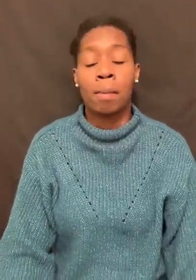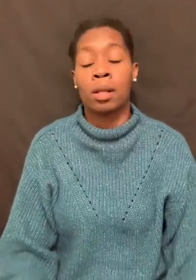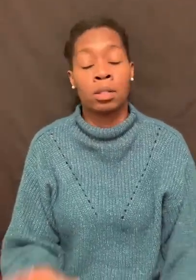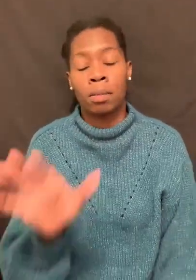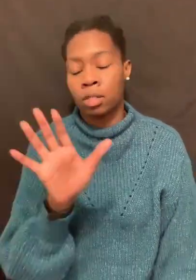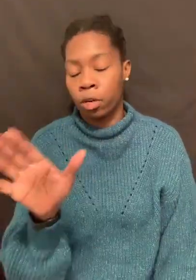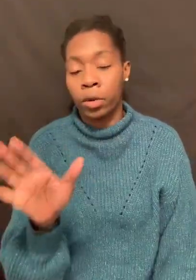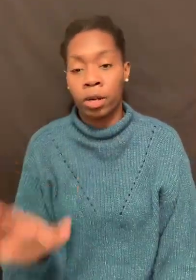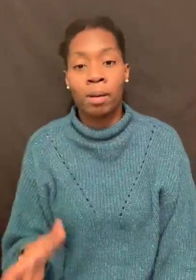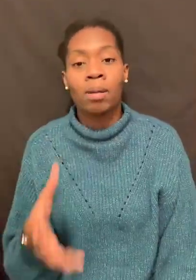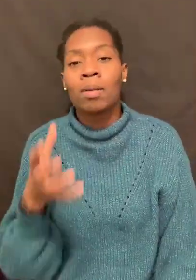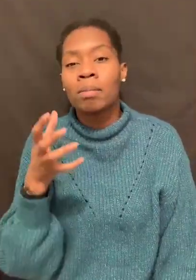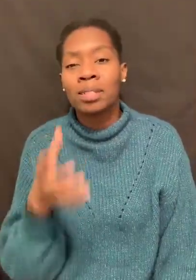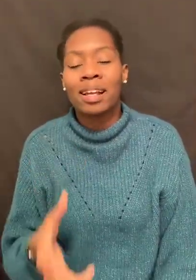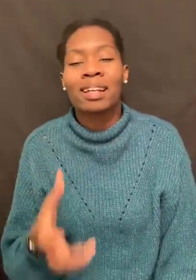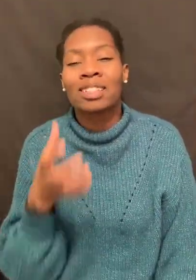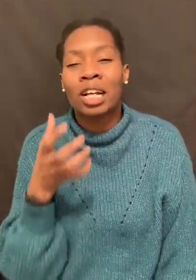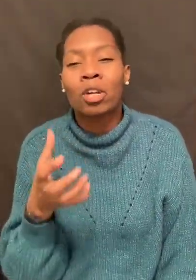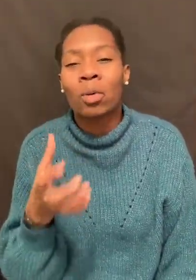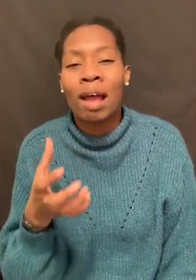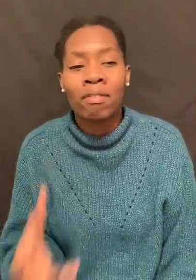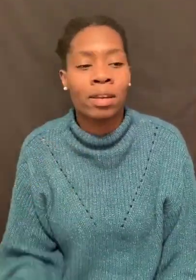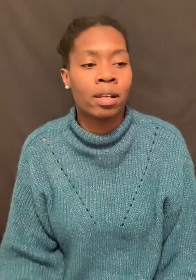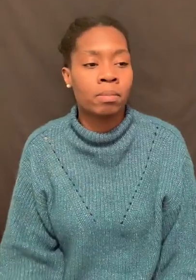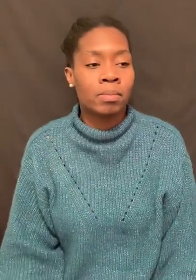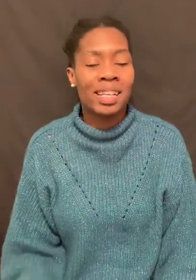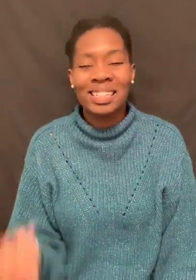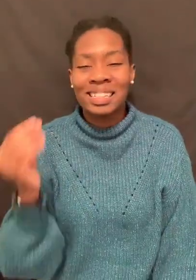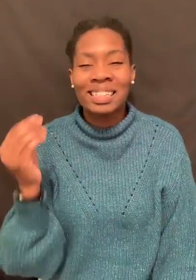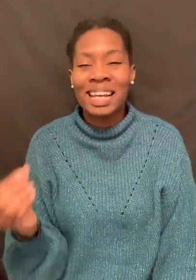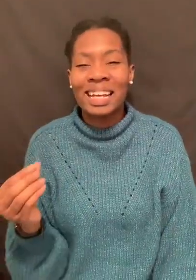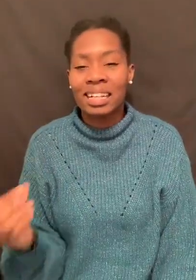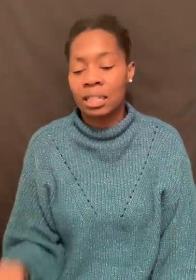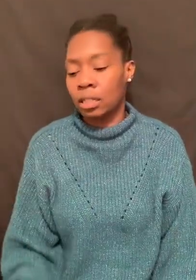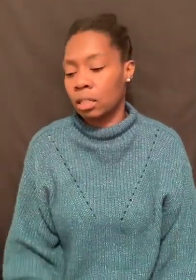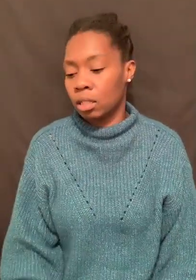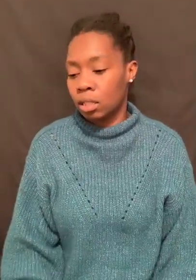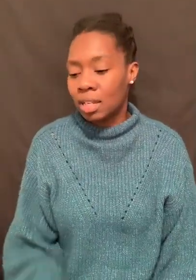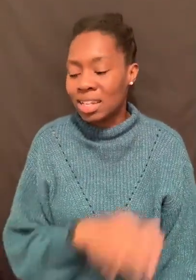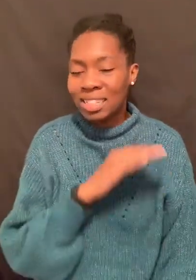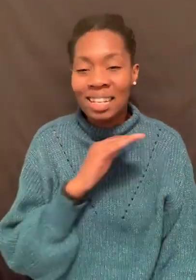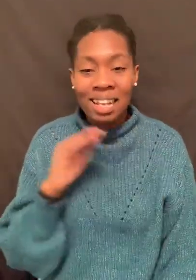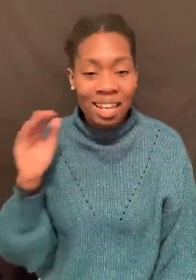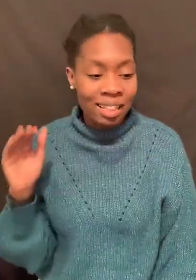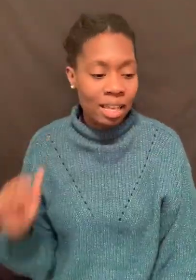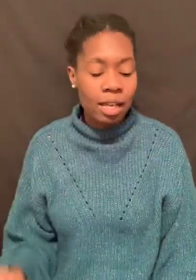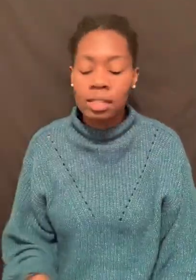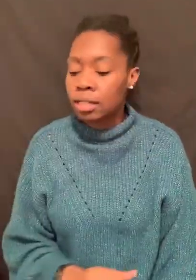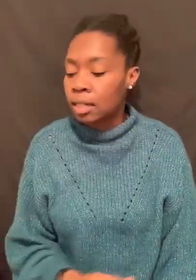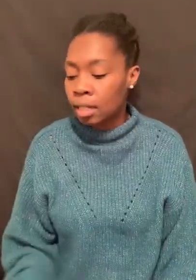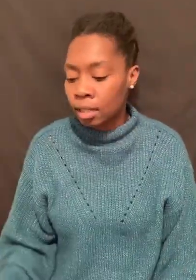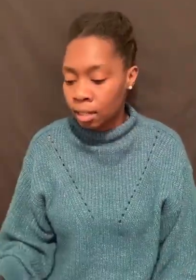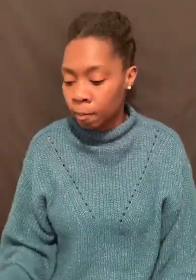I'm not telling myself to read it. But I'm saying there's like no life in it. It's dead. It's nothing. It's nothing.